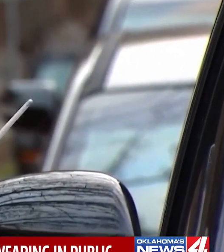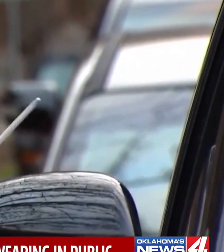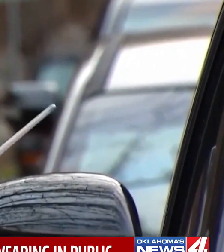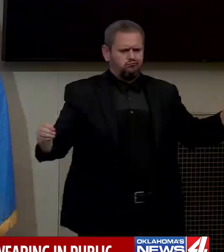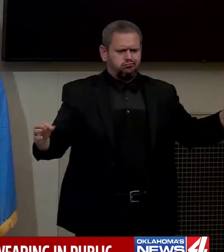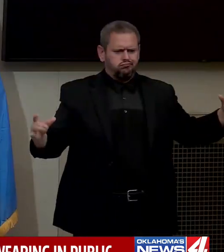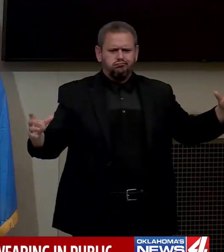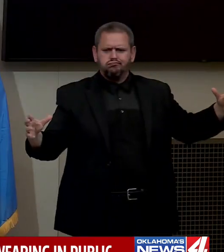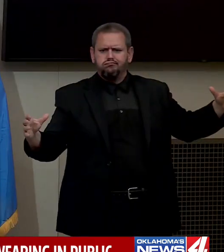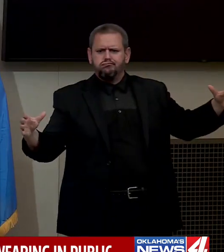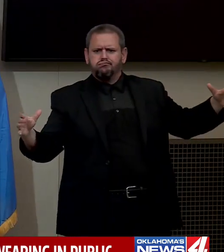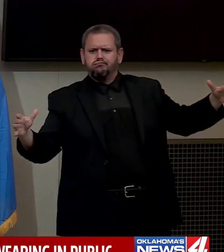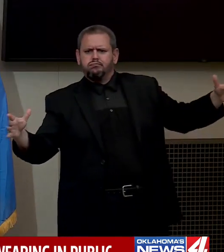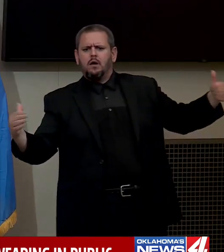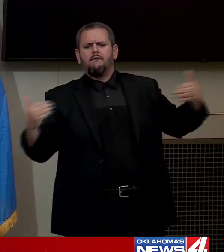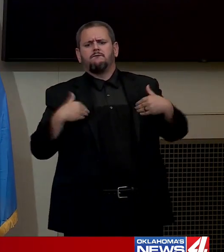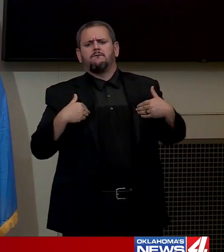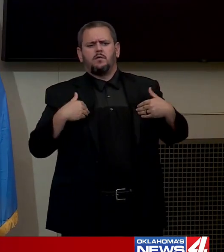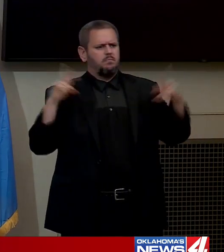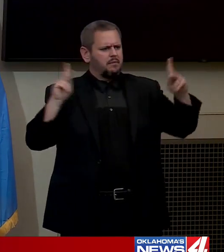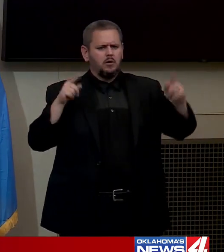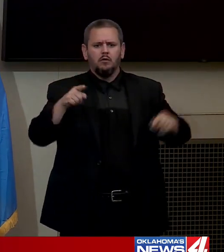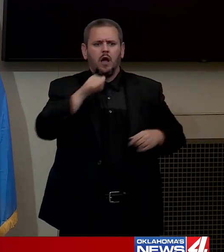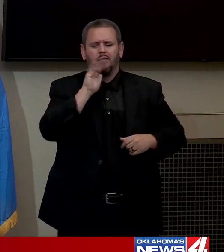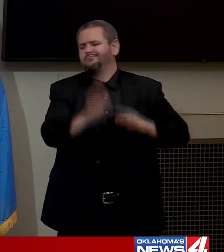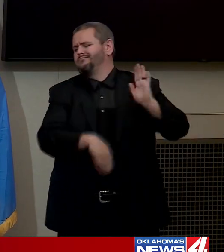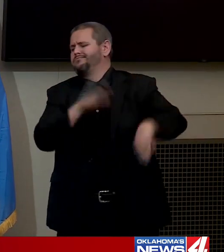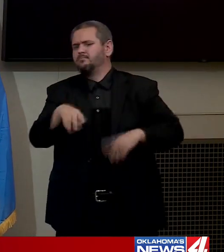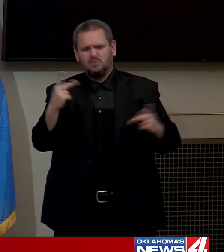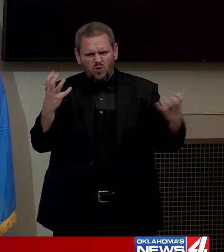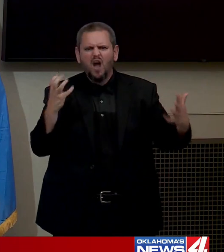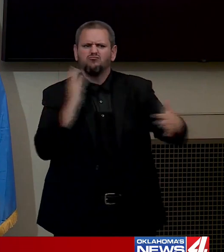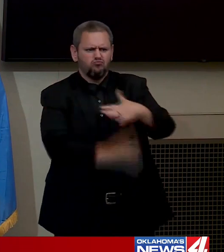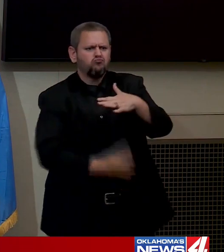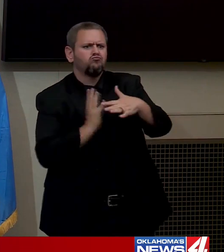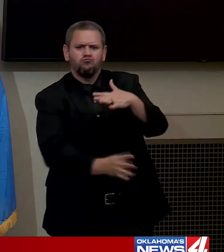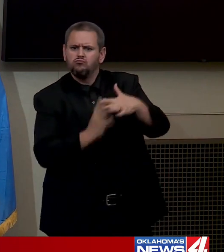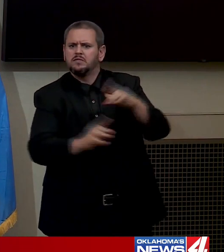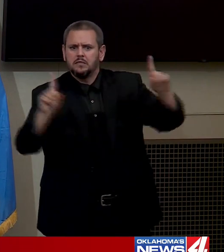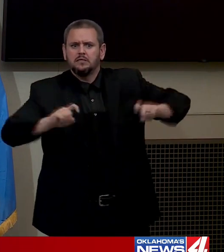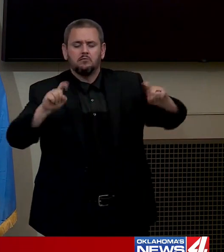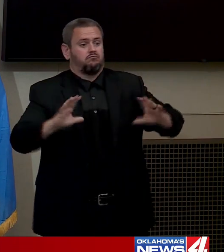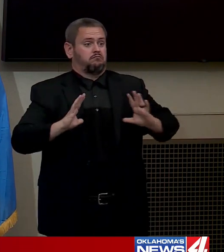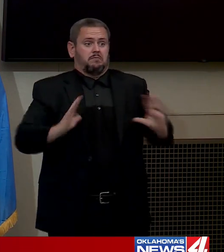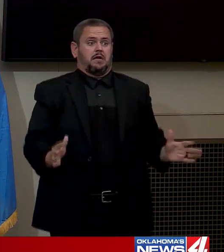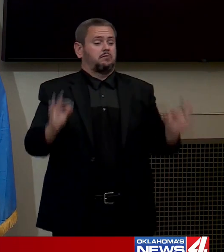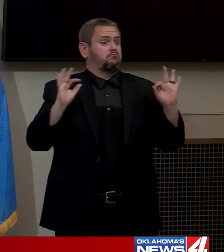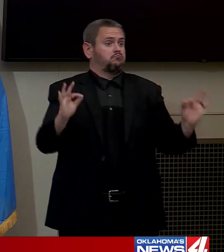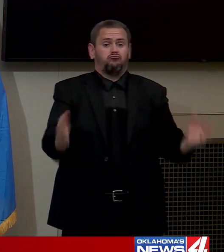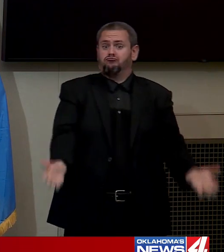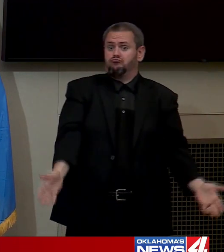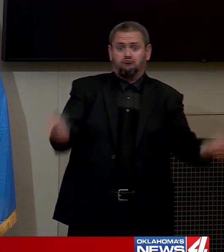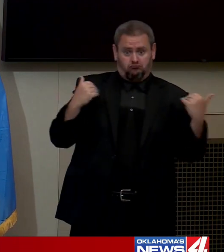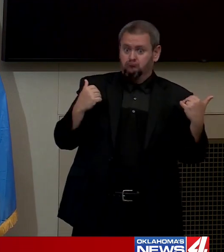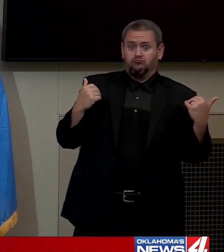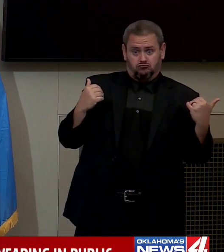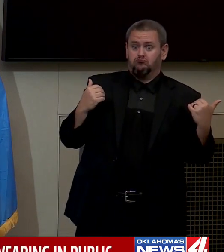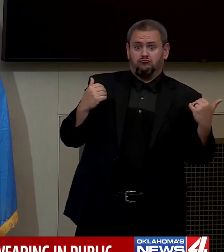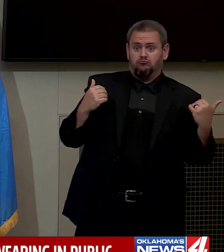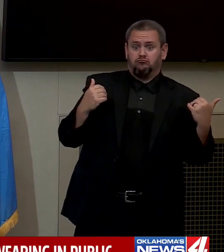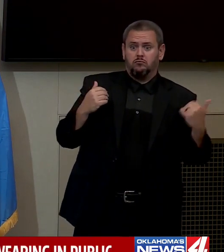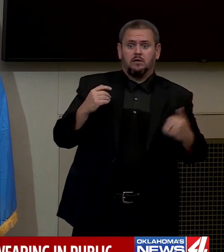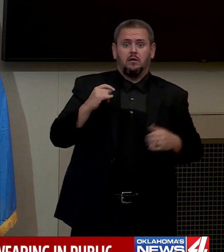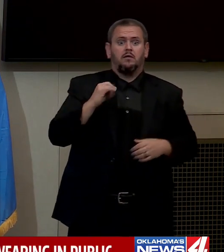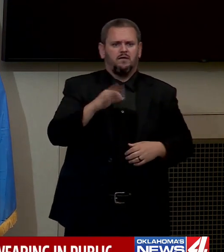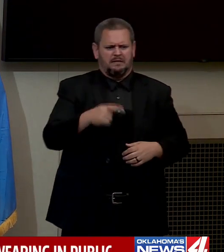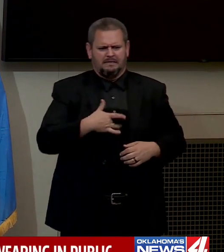in testing. This allows us to inform active cases in order to quarantine, to conduct tracing efforts, to encourage additional